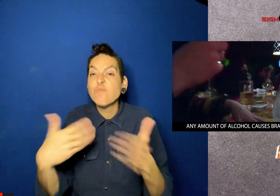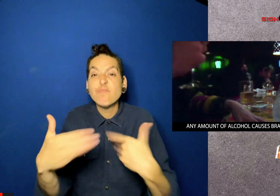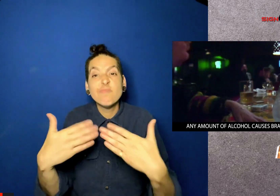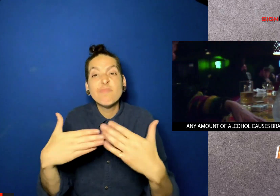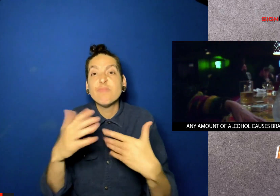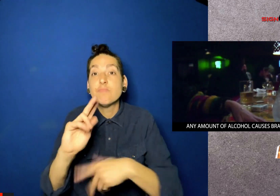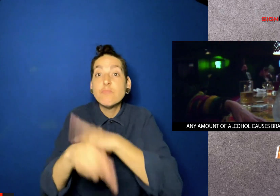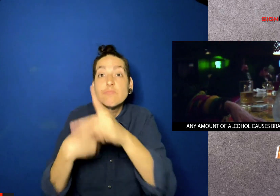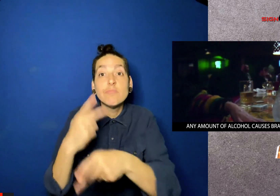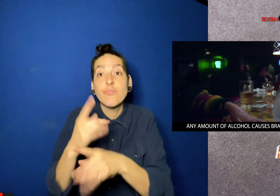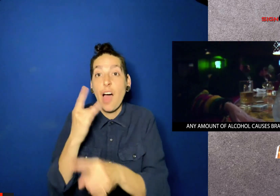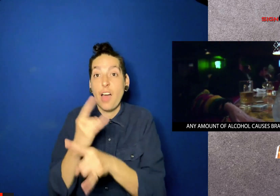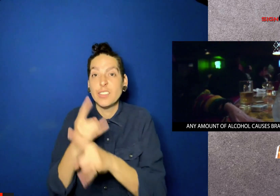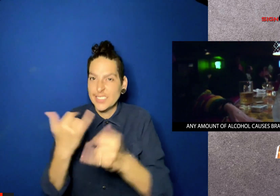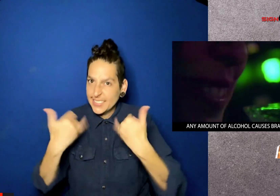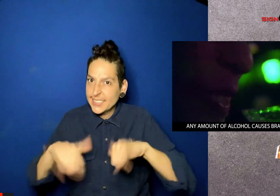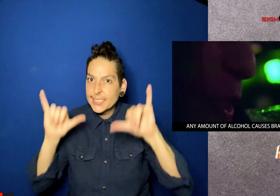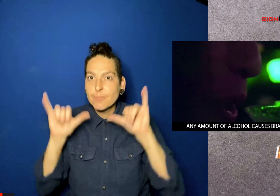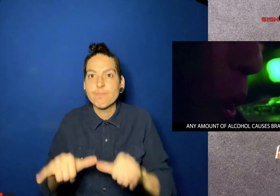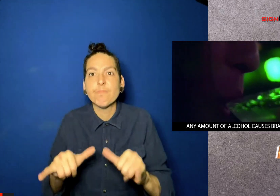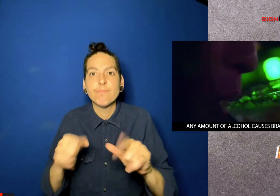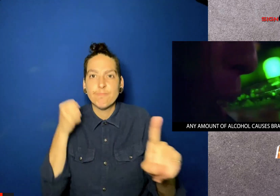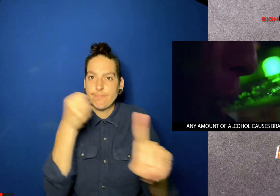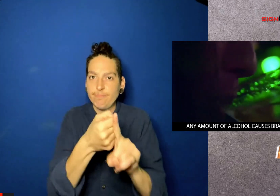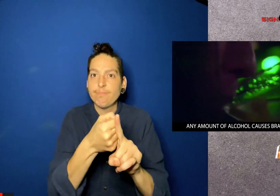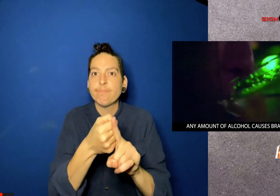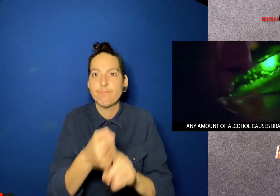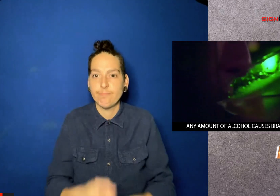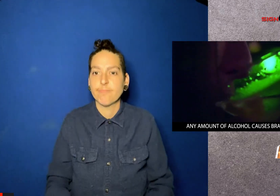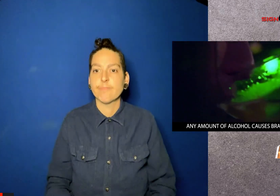They also found that the type of alcohol doesn't matter.